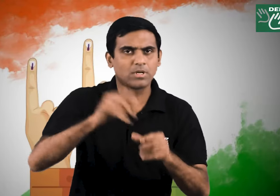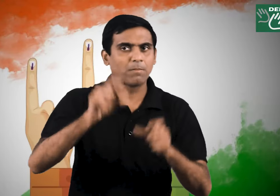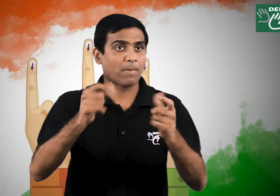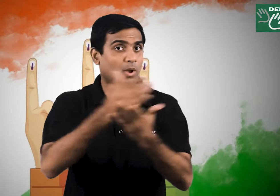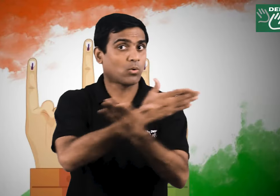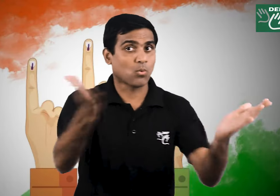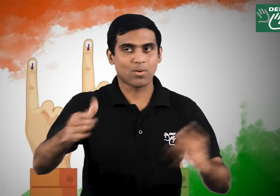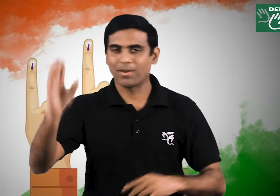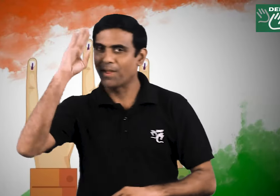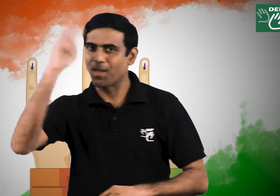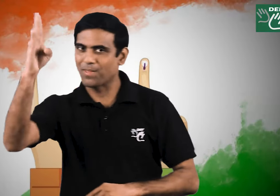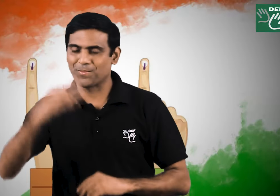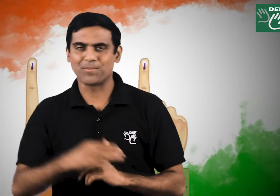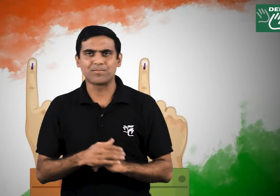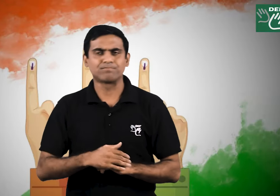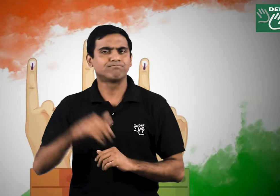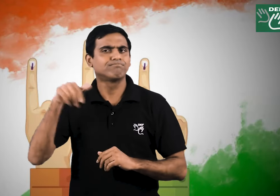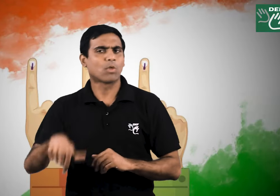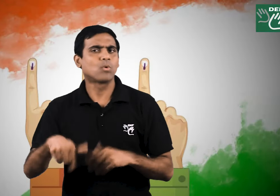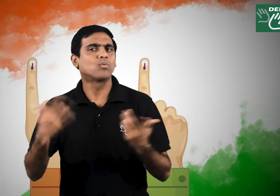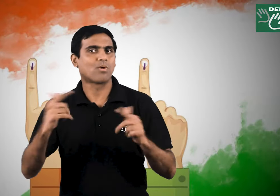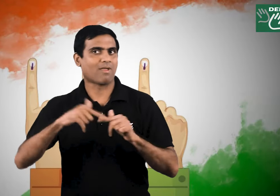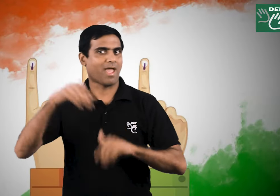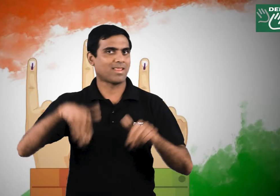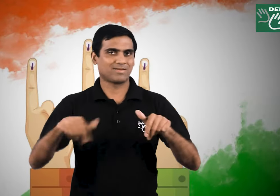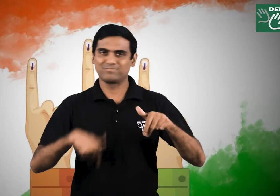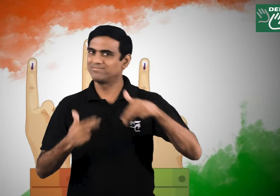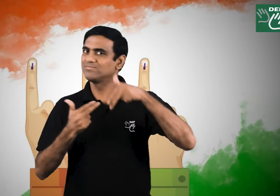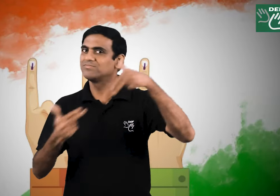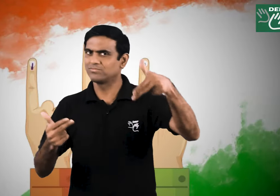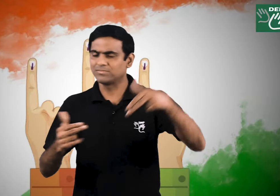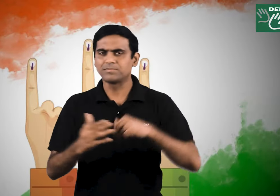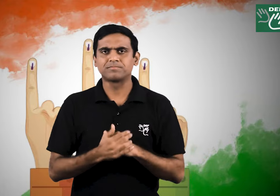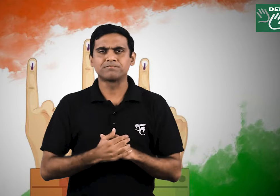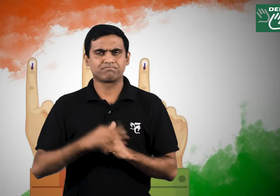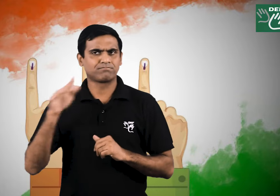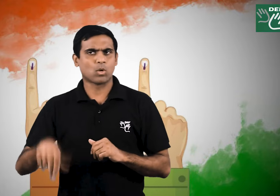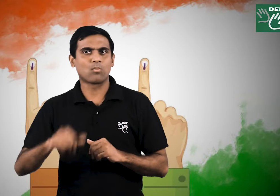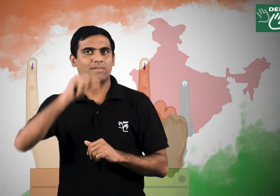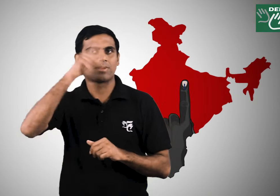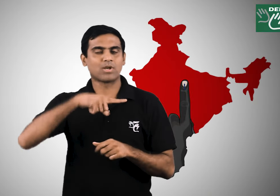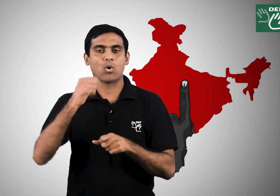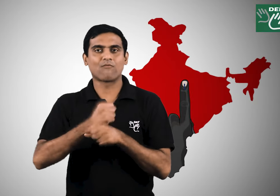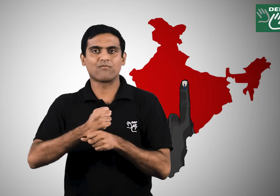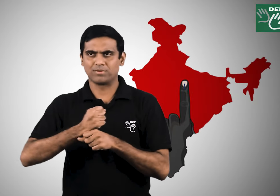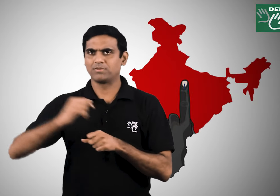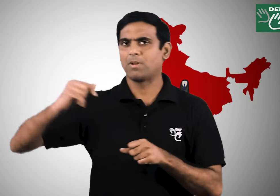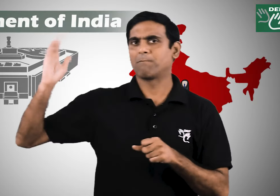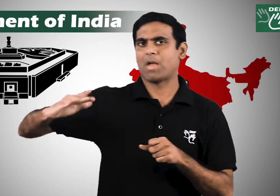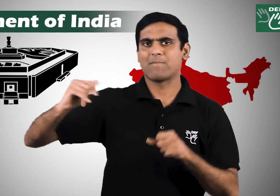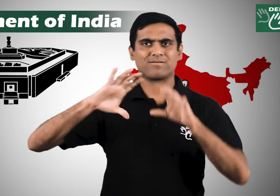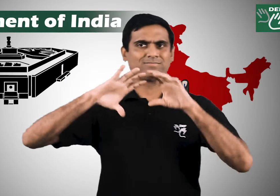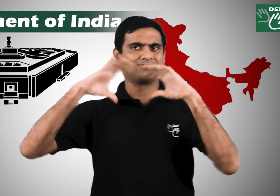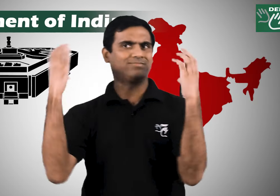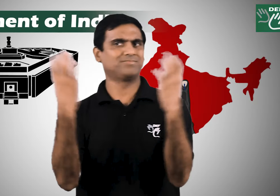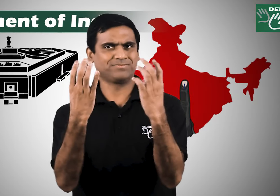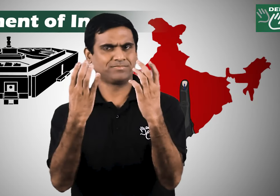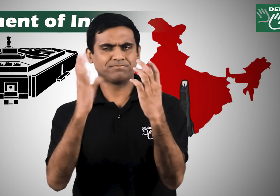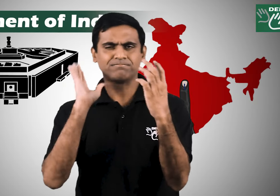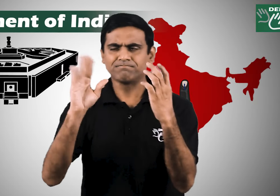hello voters now let's talk about elections you know our parliament has both